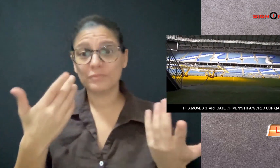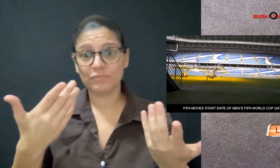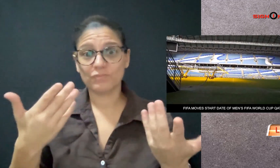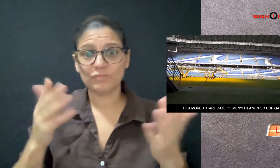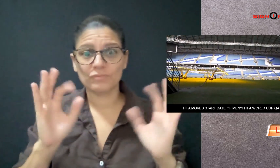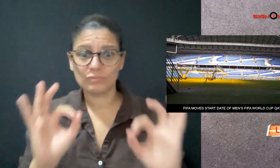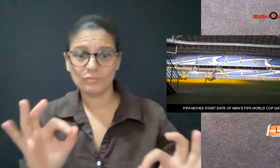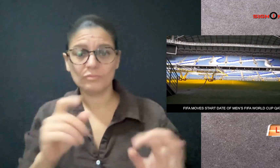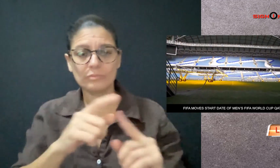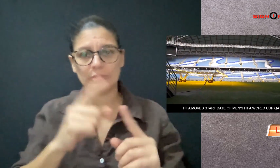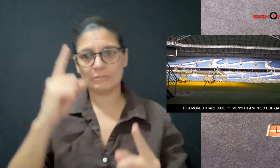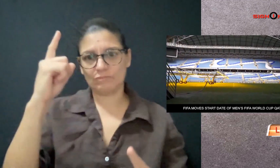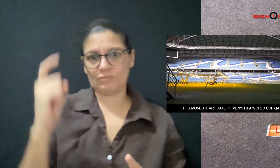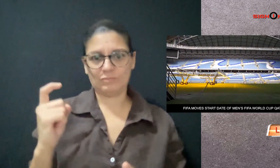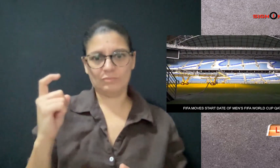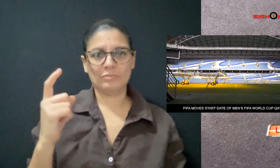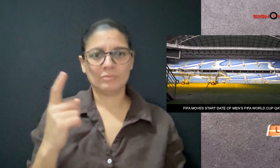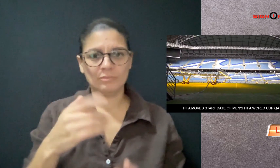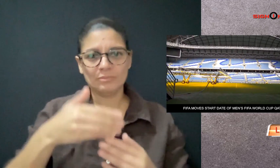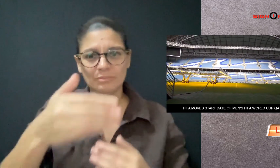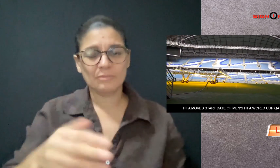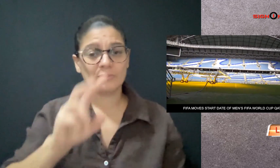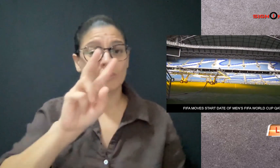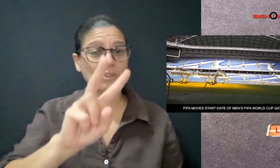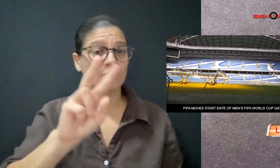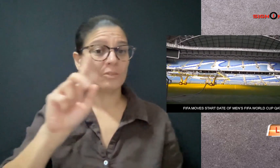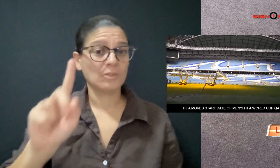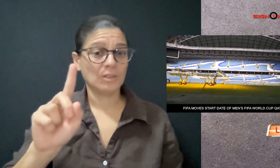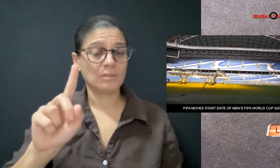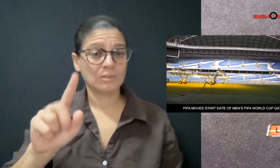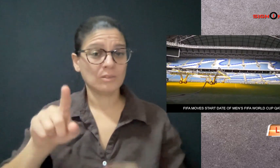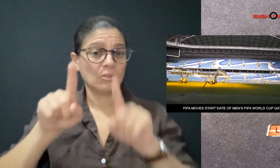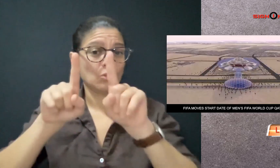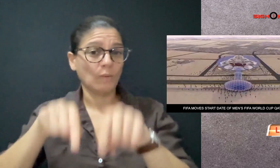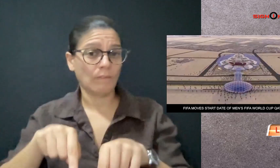It was originally set to begin on November 21st.